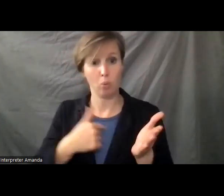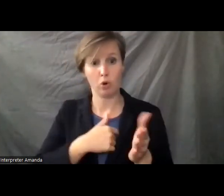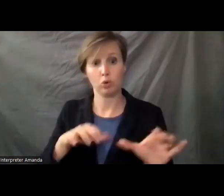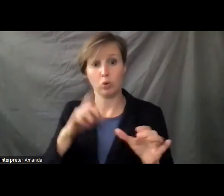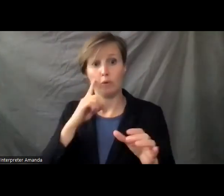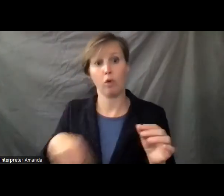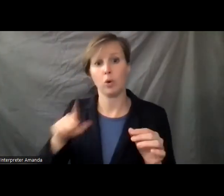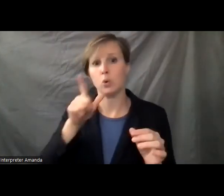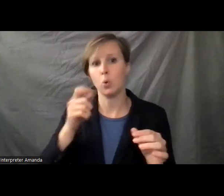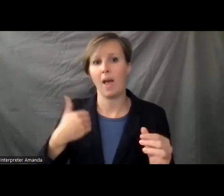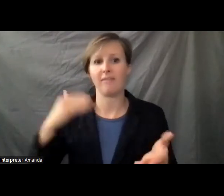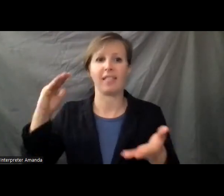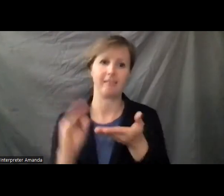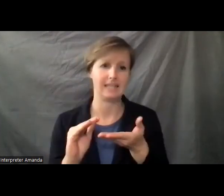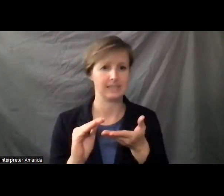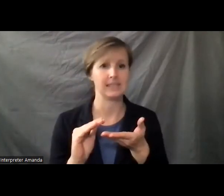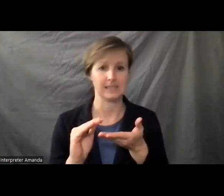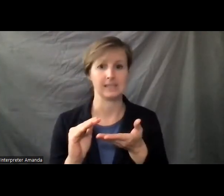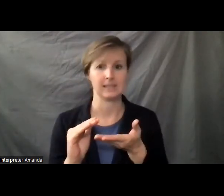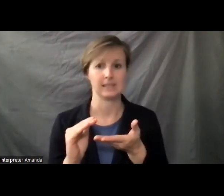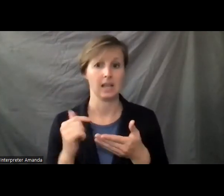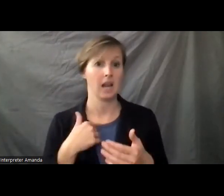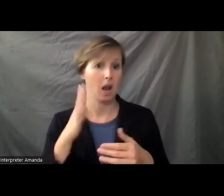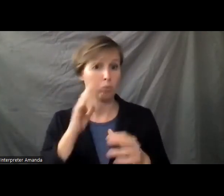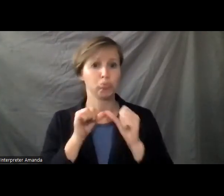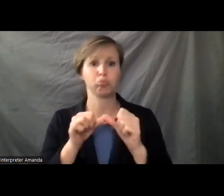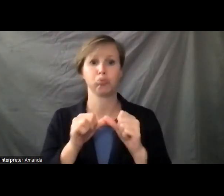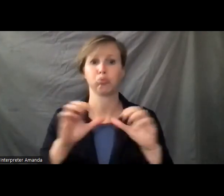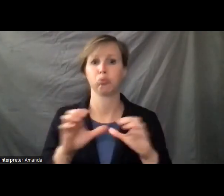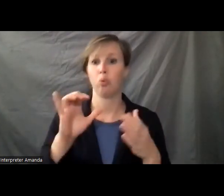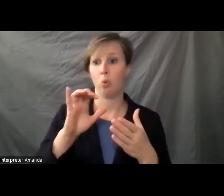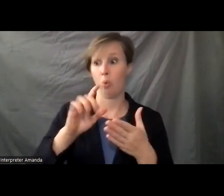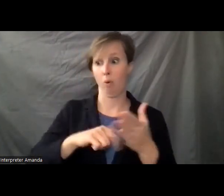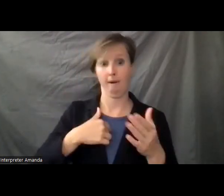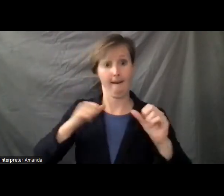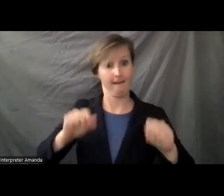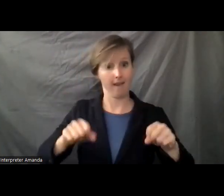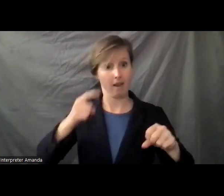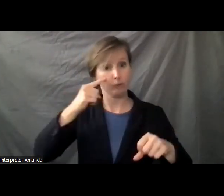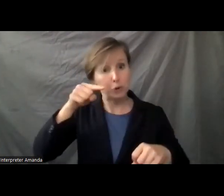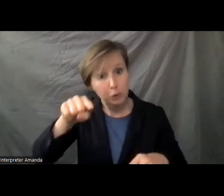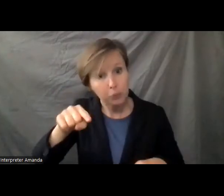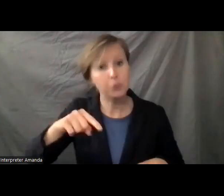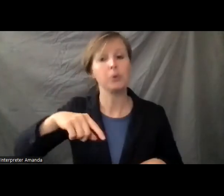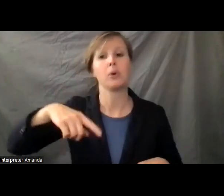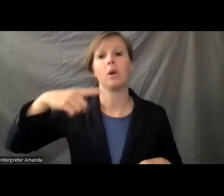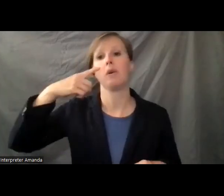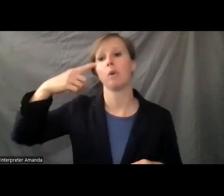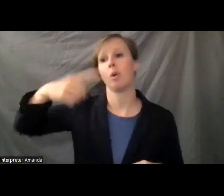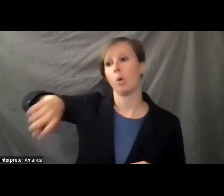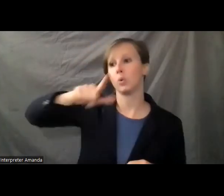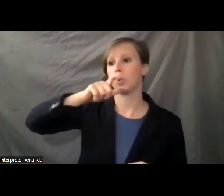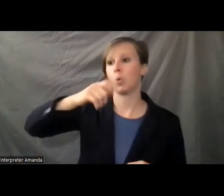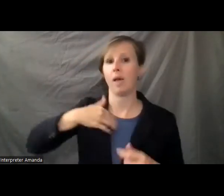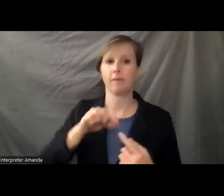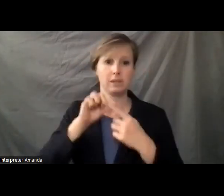have the least among us. And I will continue to do all that I can for you, for those who have the